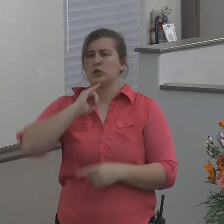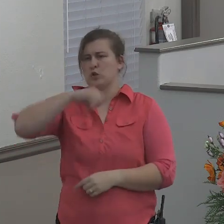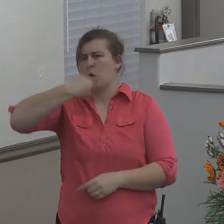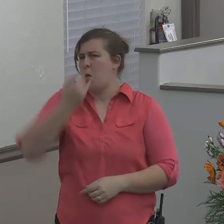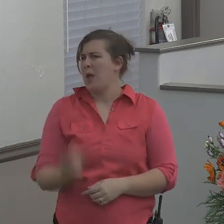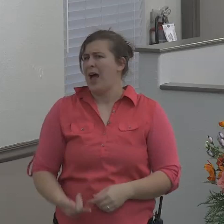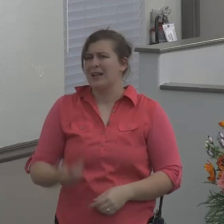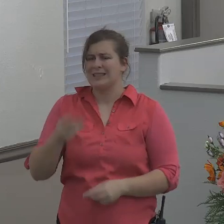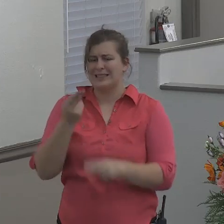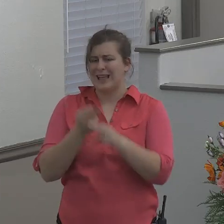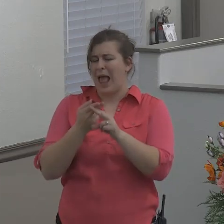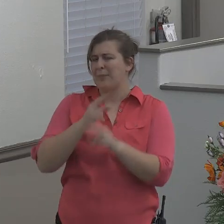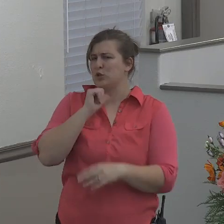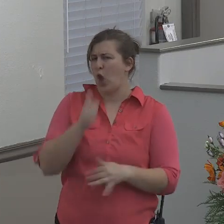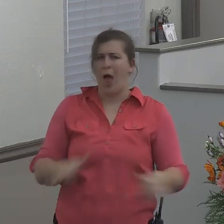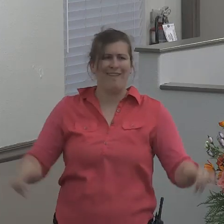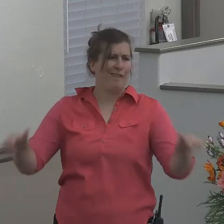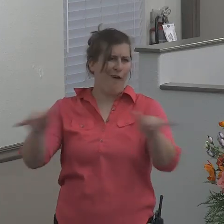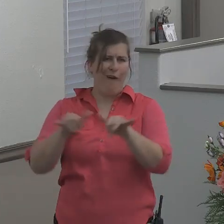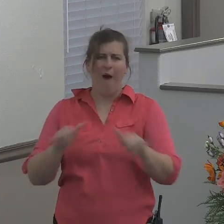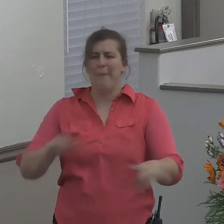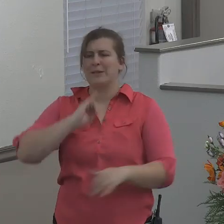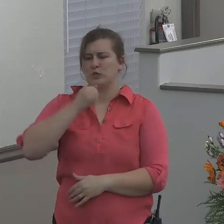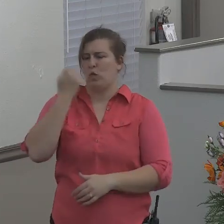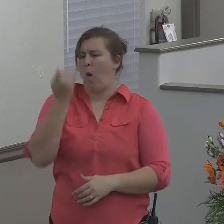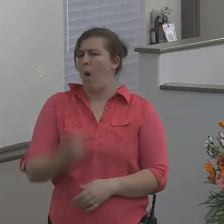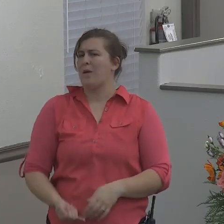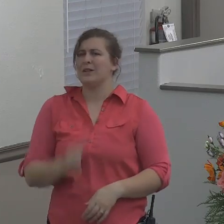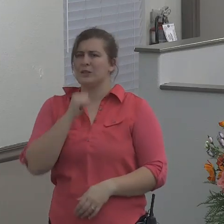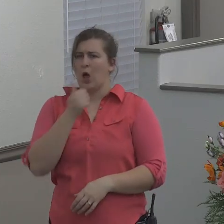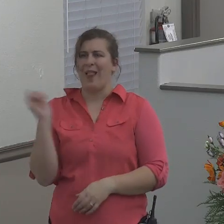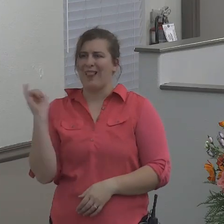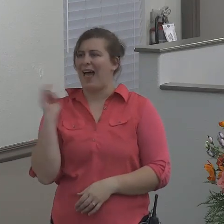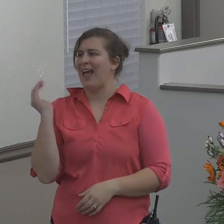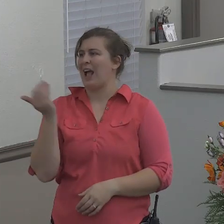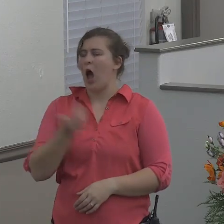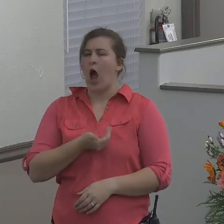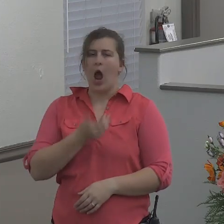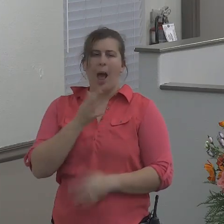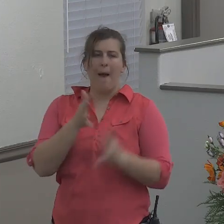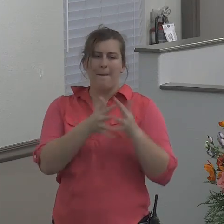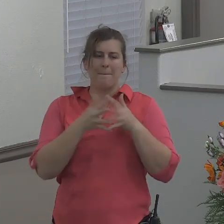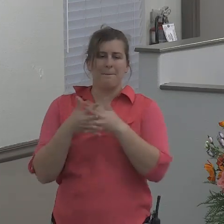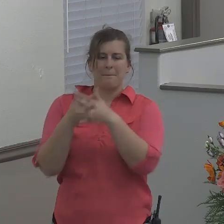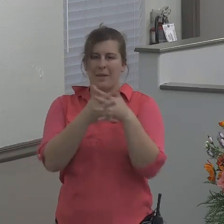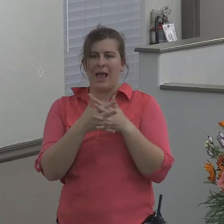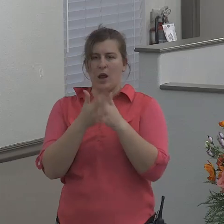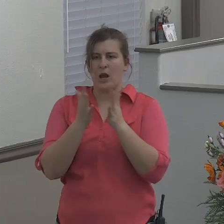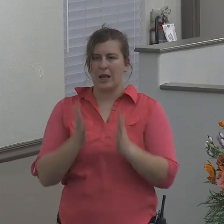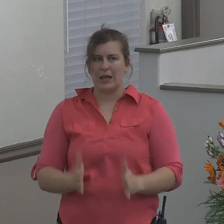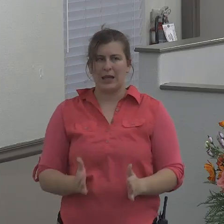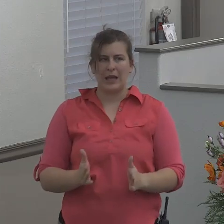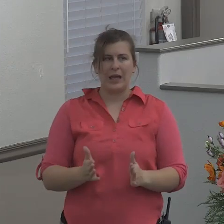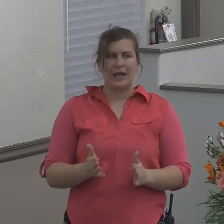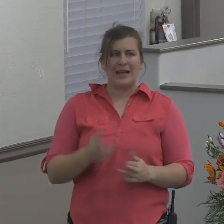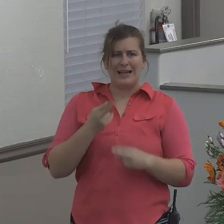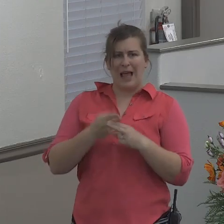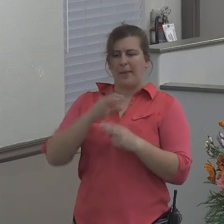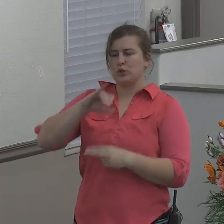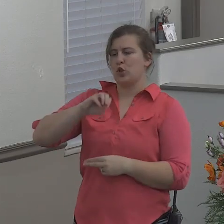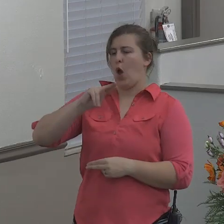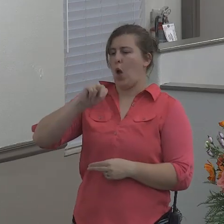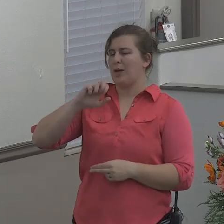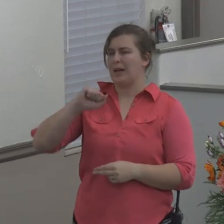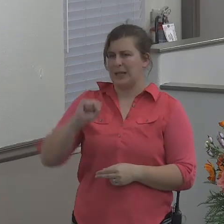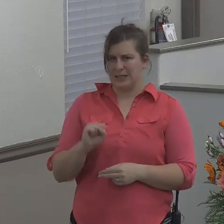common name. After all, Jonah is not like our American surname of Jones. The only time that the name occurs